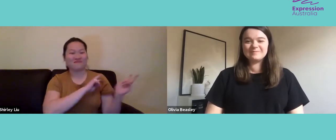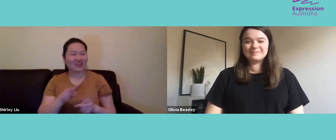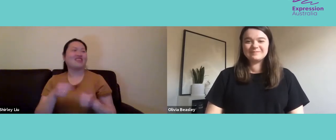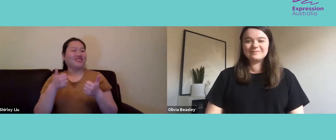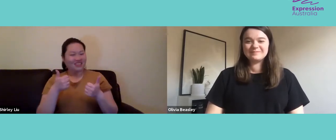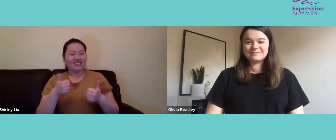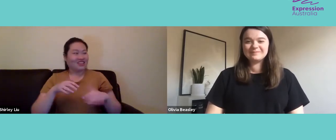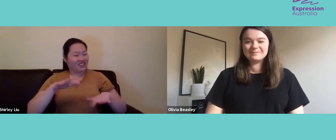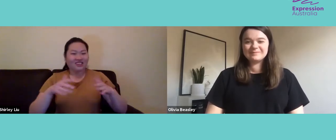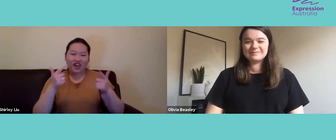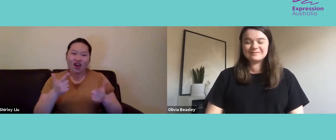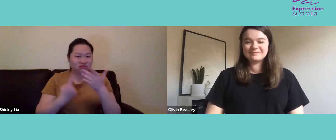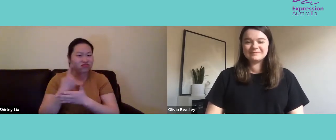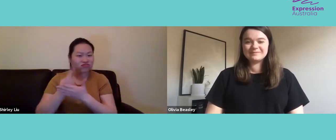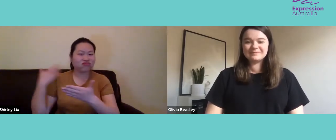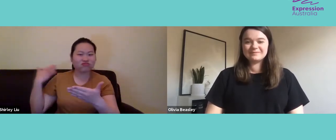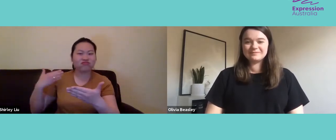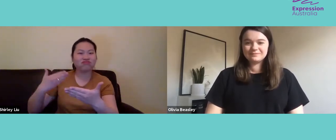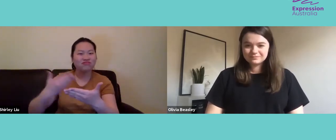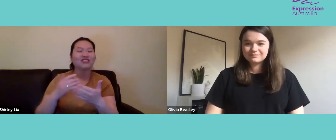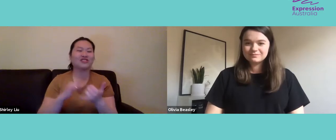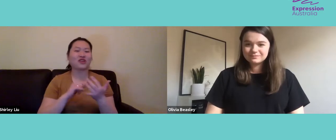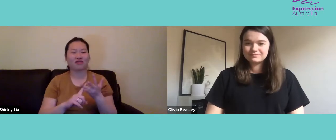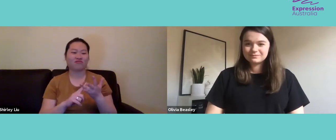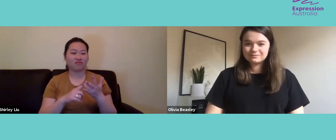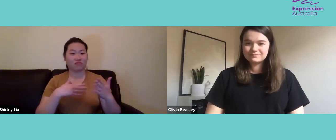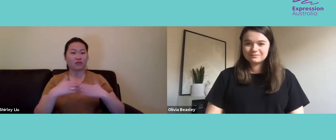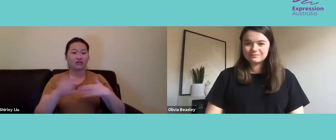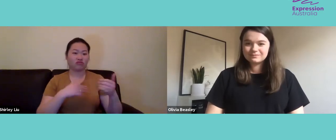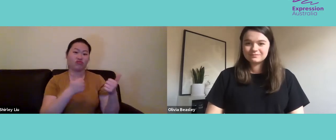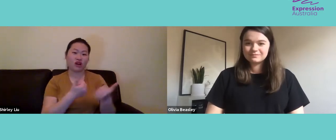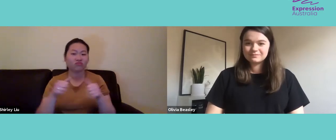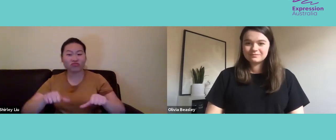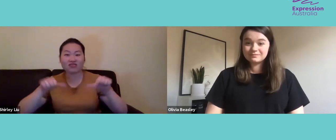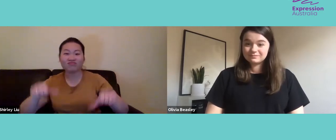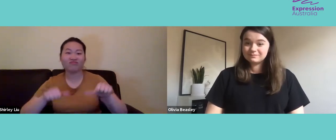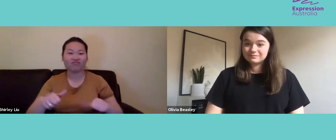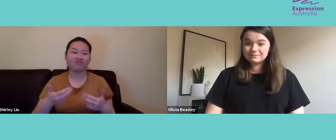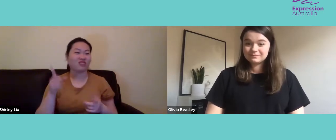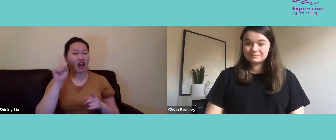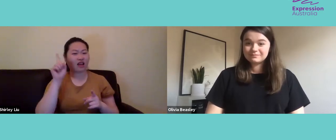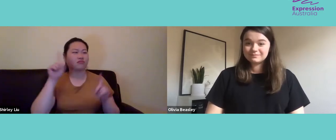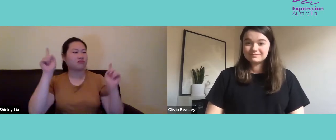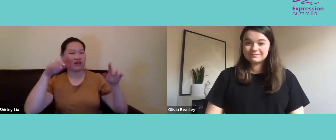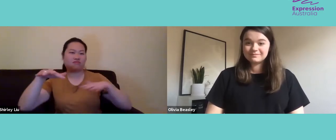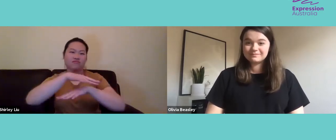years and now I've returned back to Sydney. Everything's going quite well here in Sydney. The social